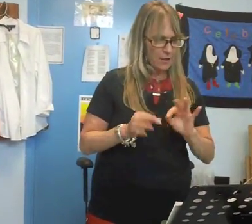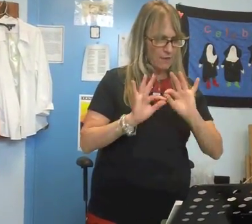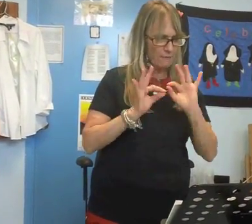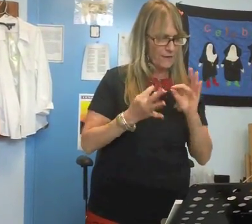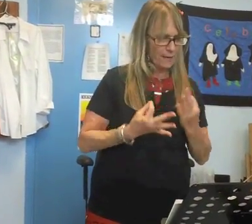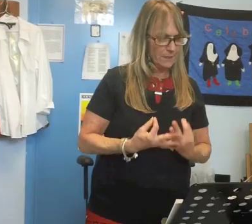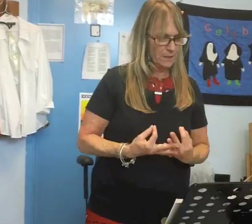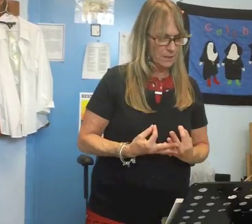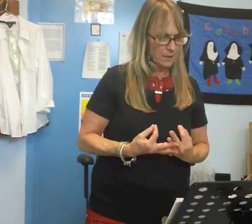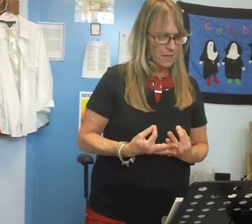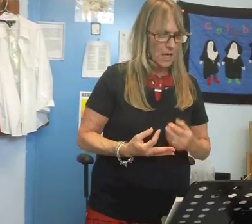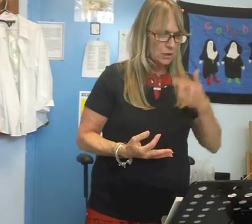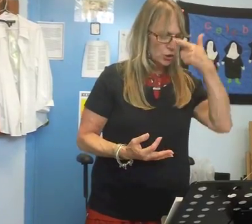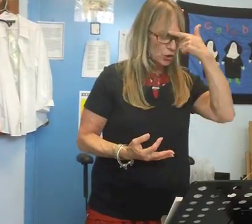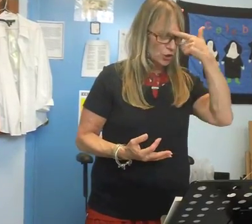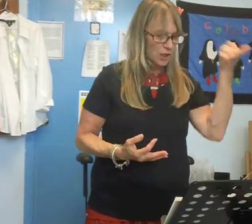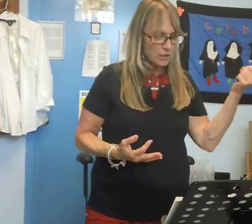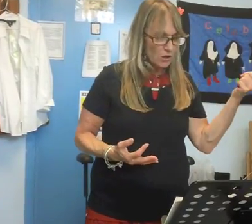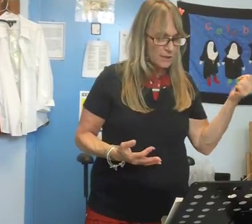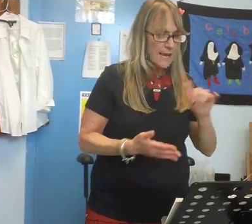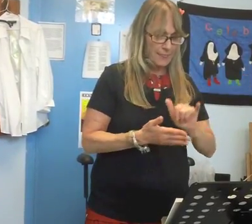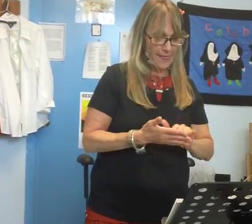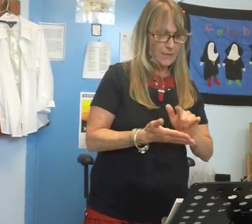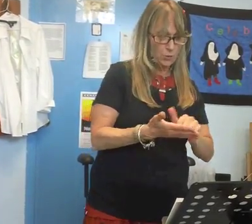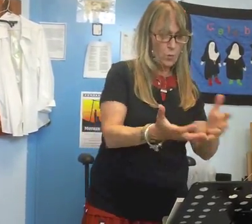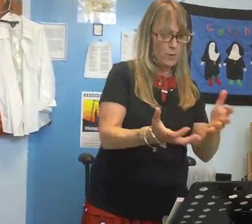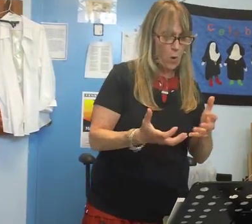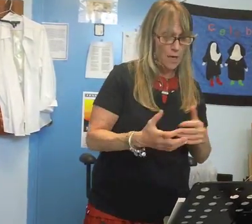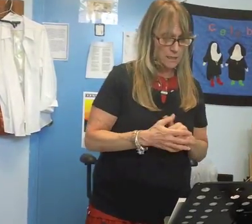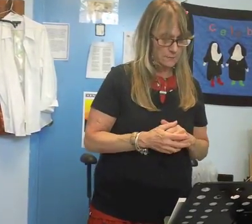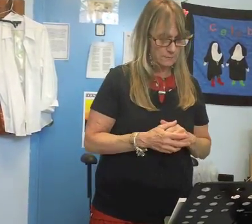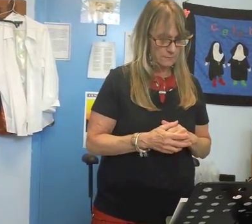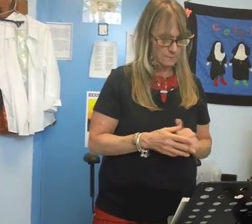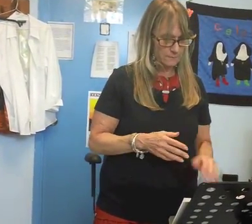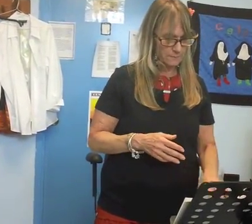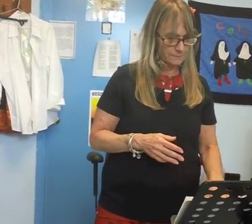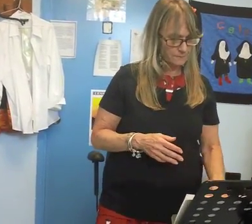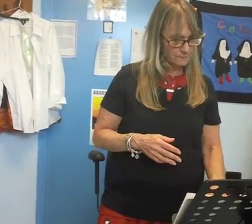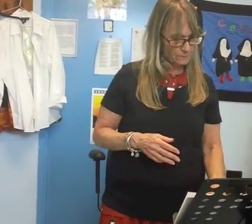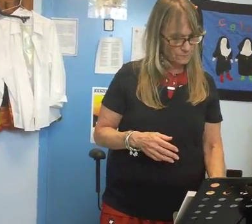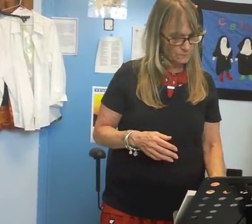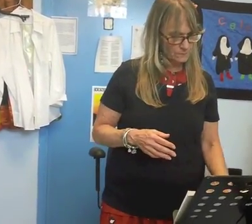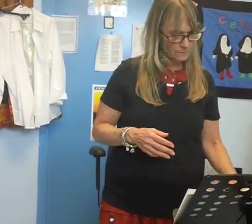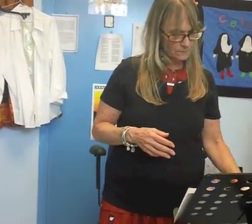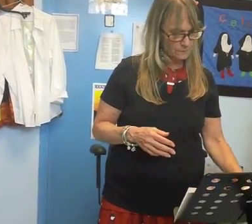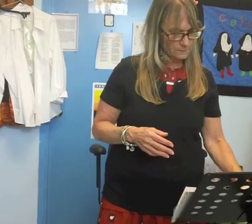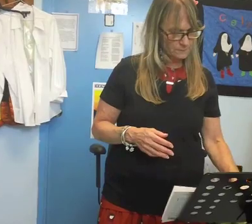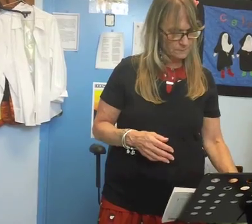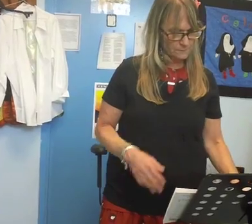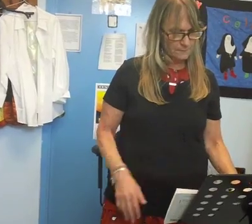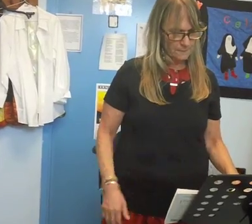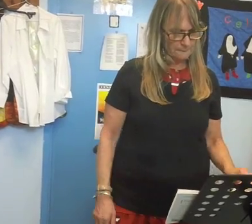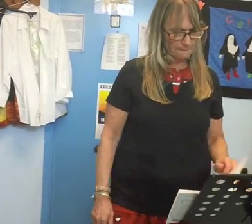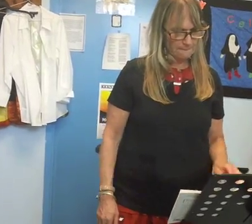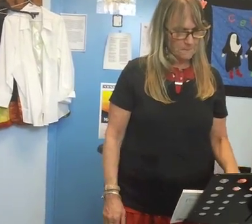family just cause that's what we want I want you to stay here with Nell and with me